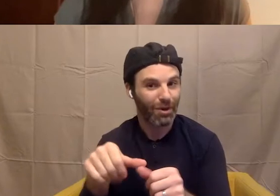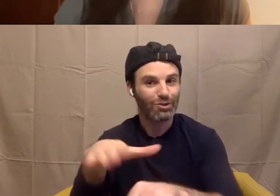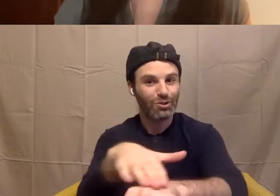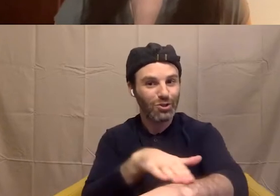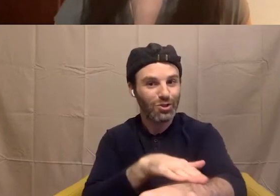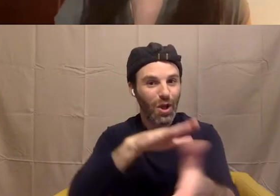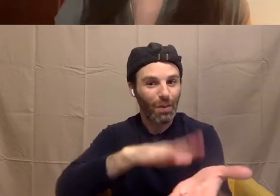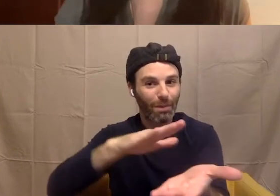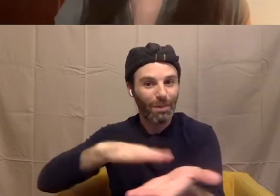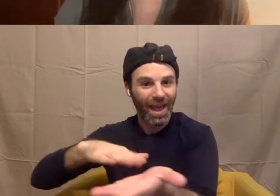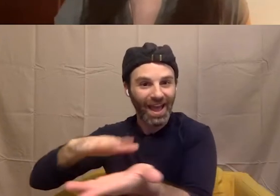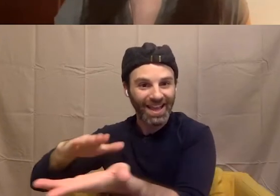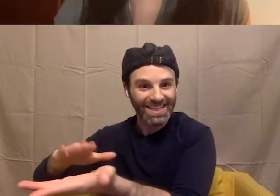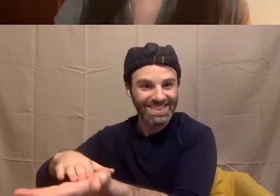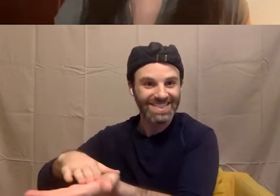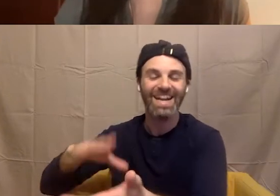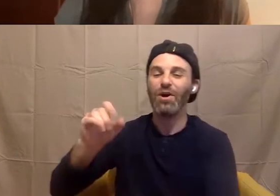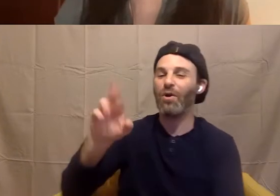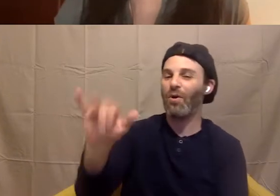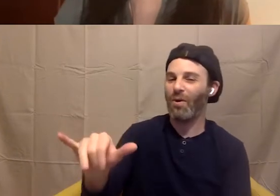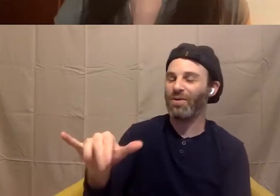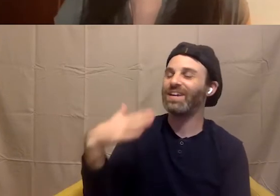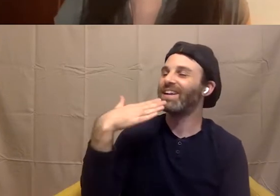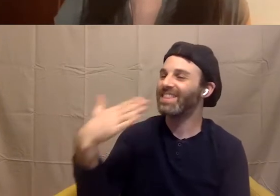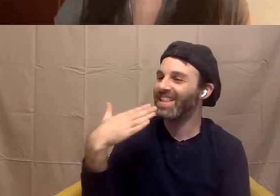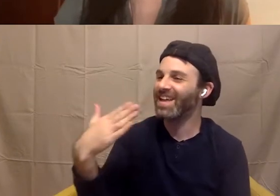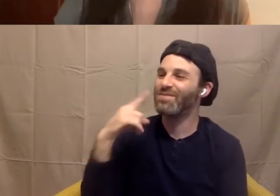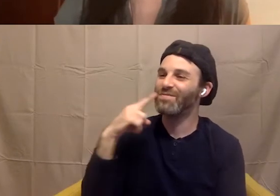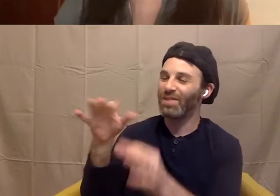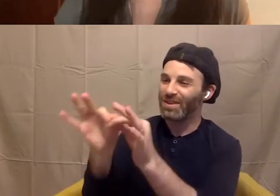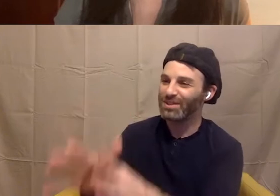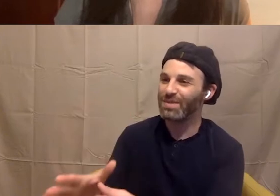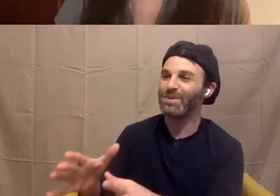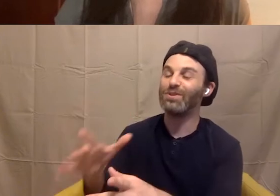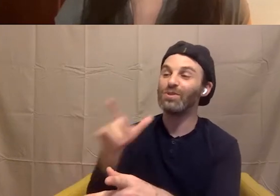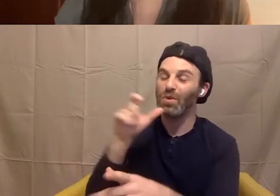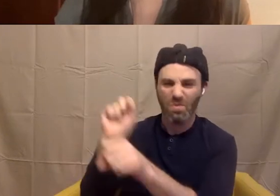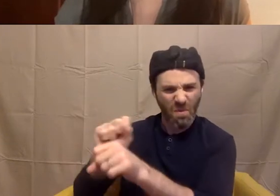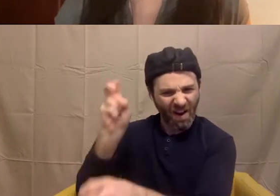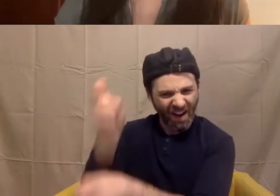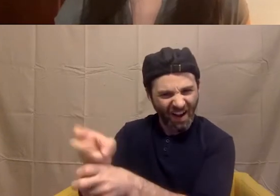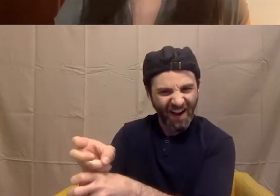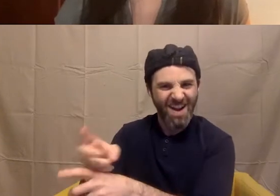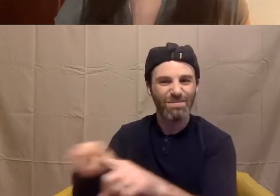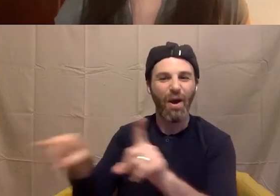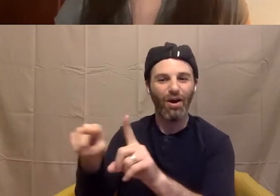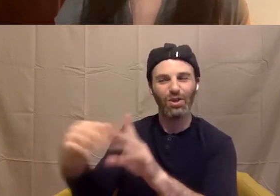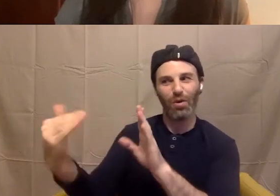interpreters who are both working hard and having to remind us. Um, um, I think that first of all, it's about